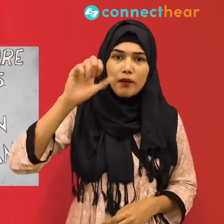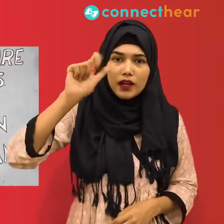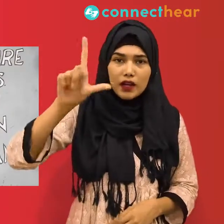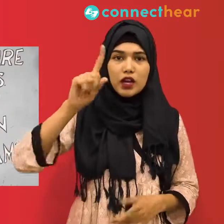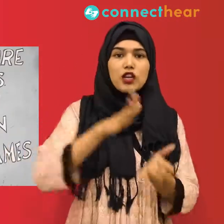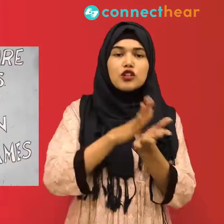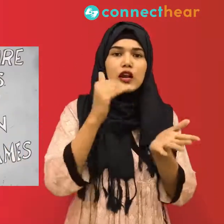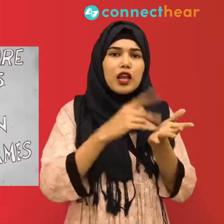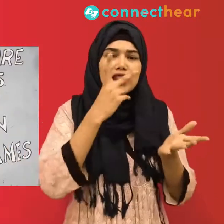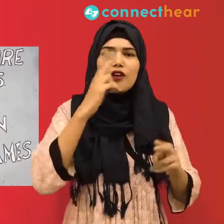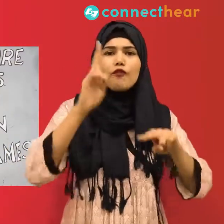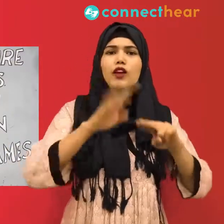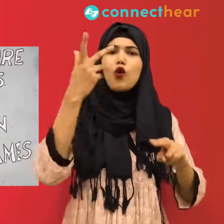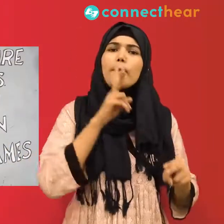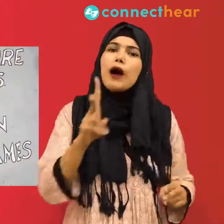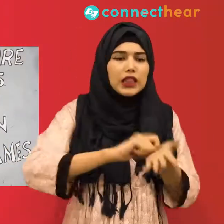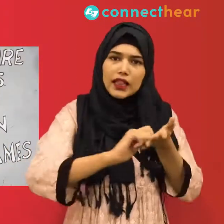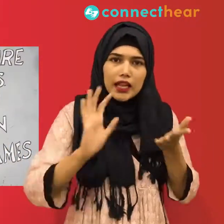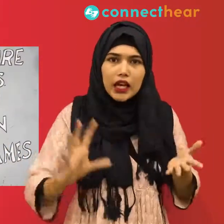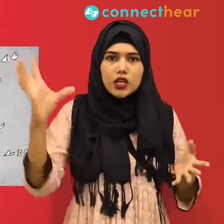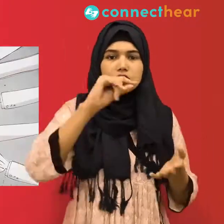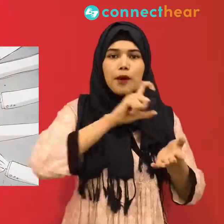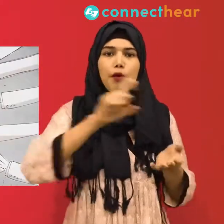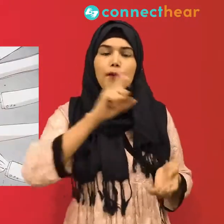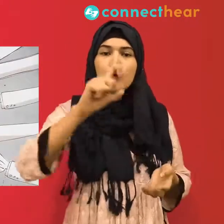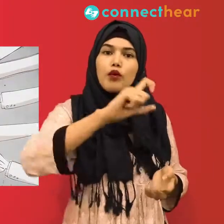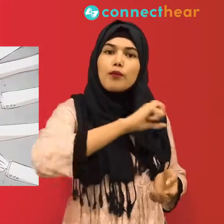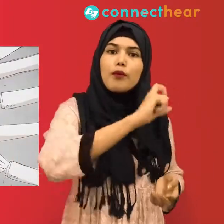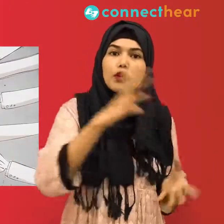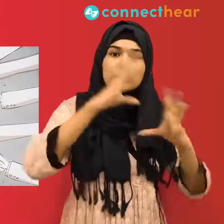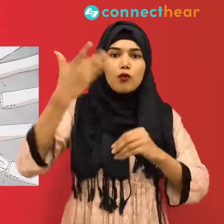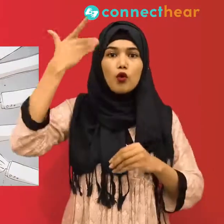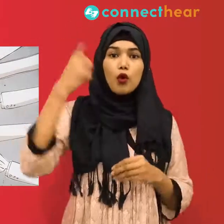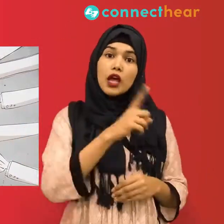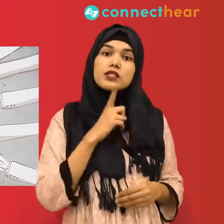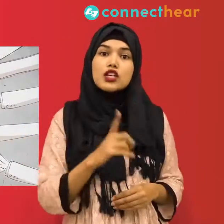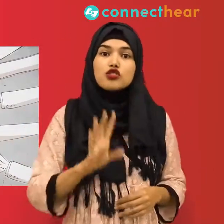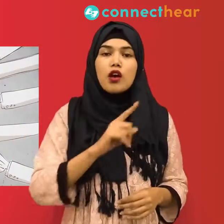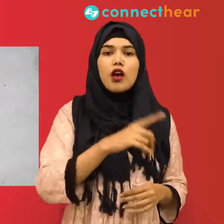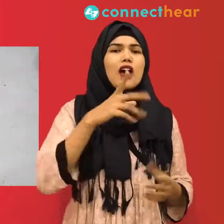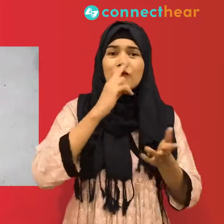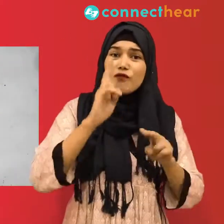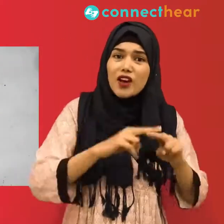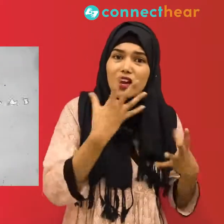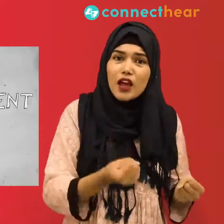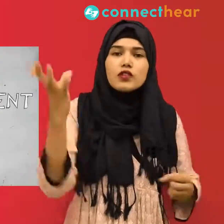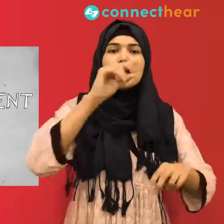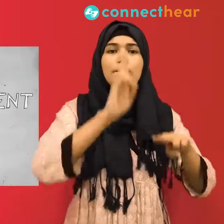has been referenced in serious science publications over 400 times. User-generated content such